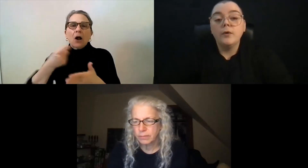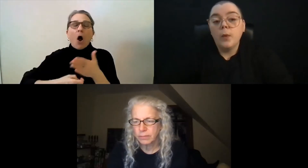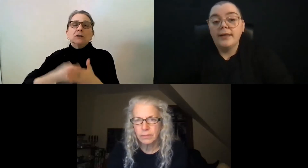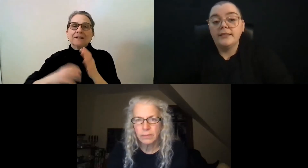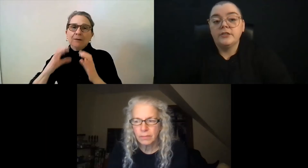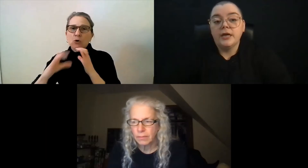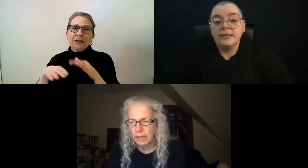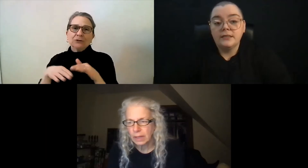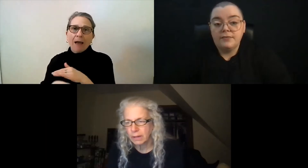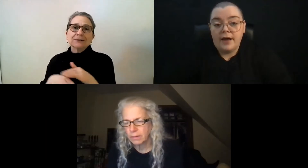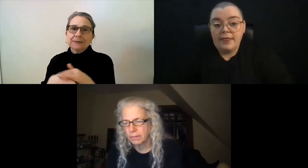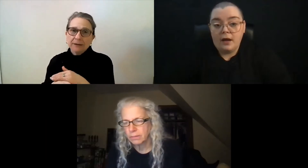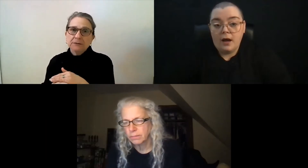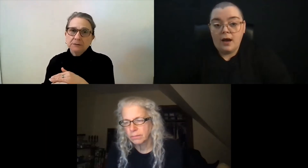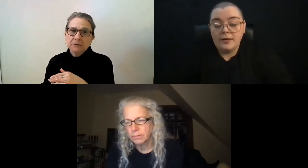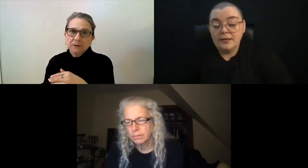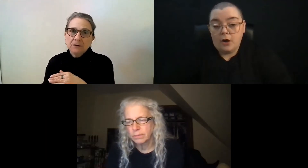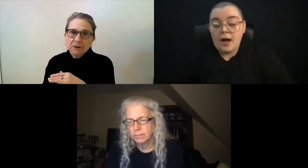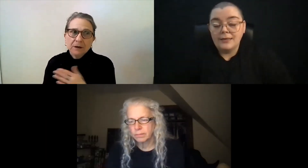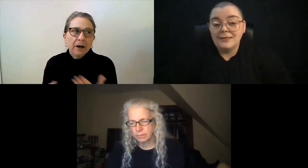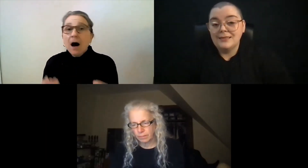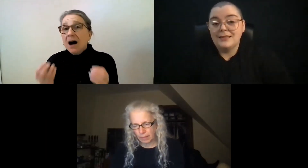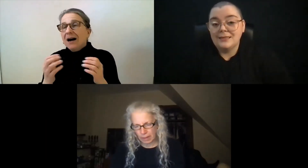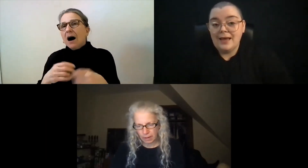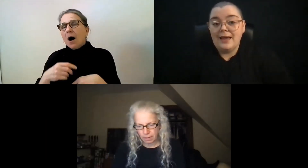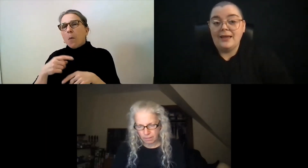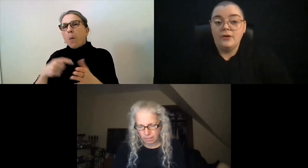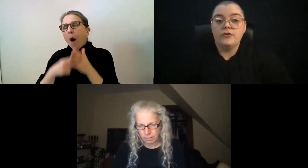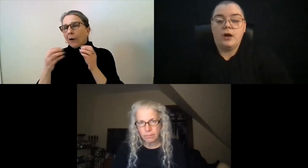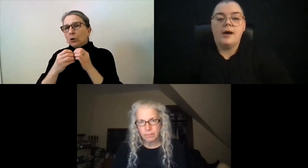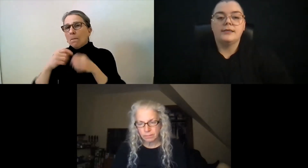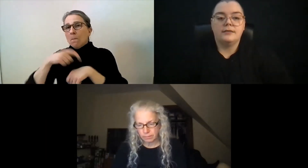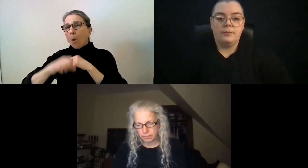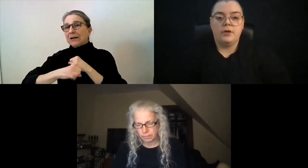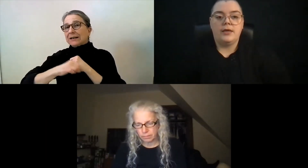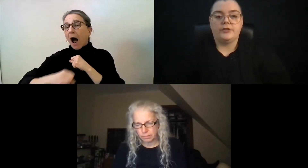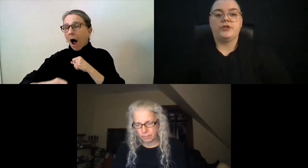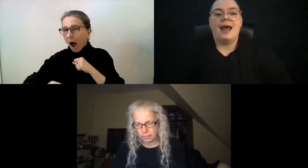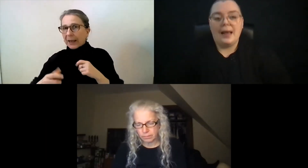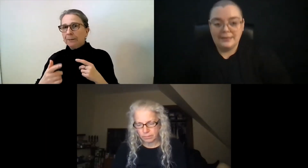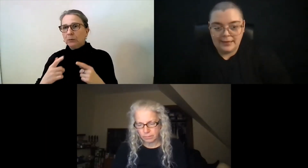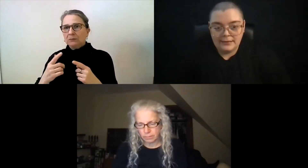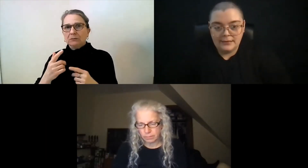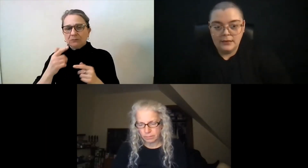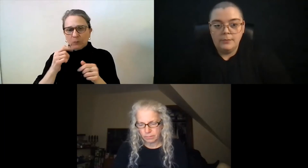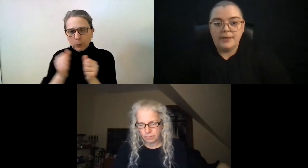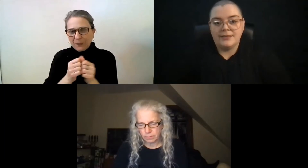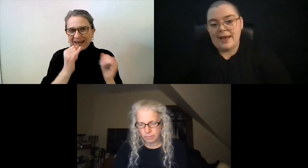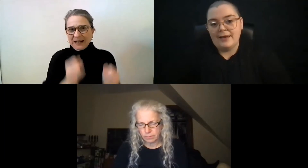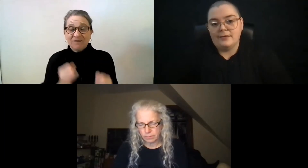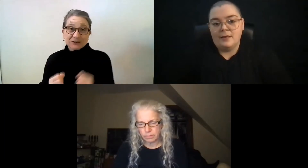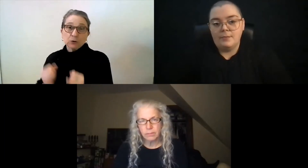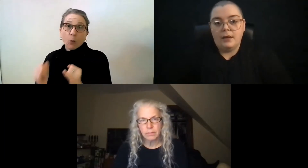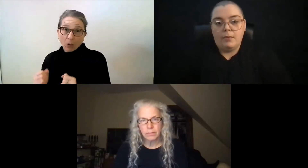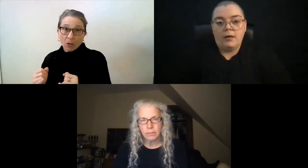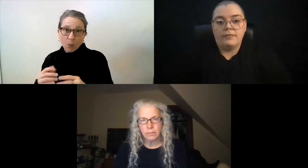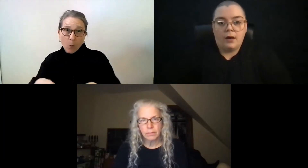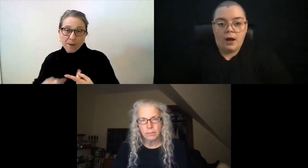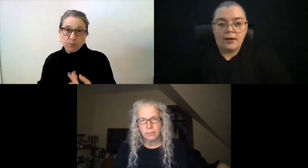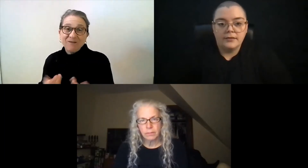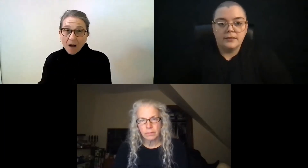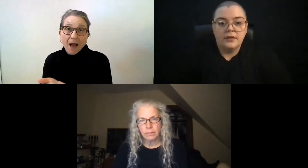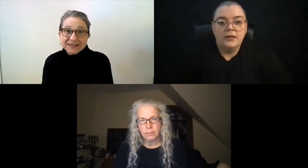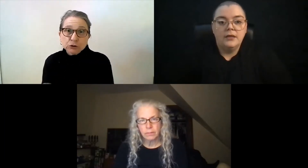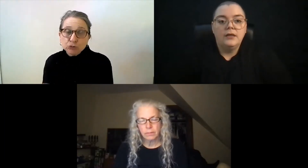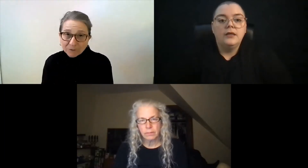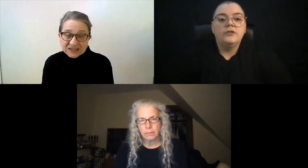One way to justify the cost, the cost is to say, here's the cost of communication access, because that is a big part of the